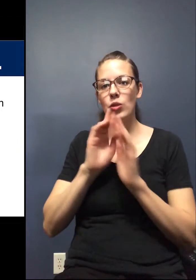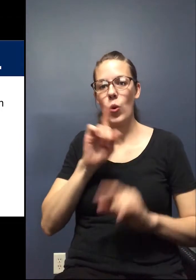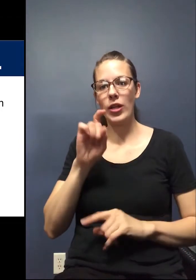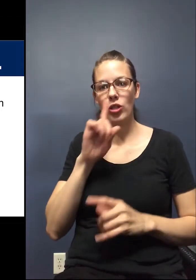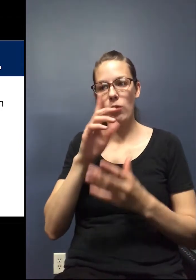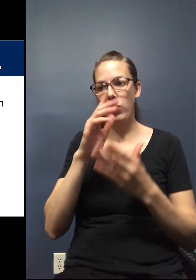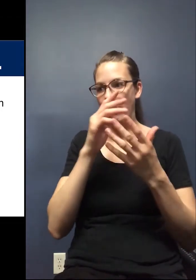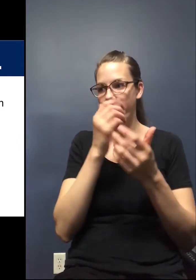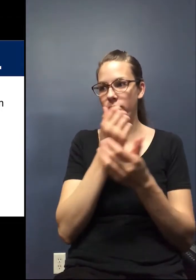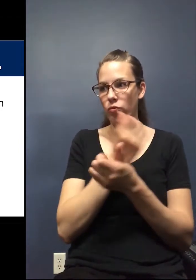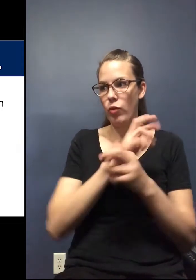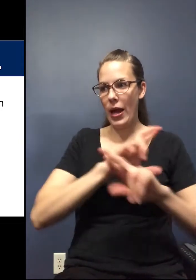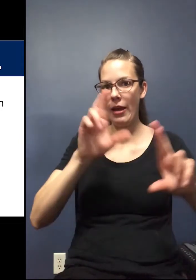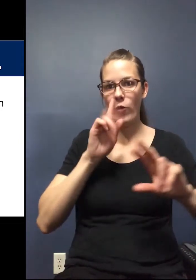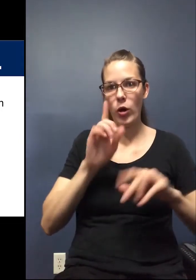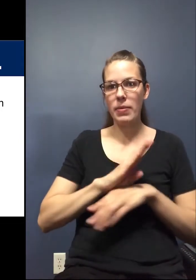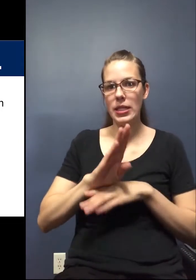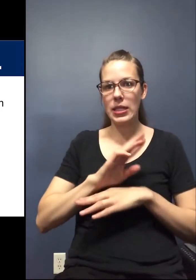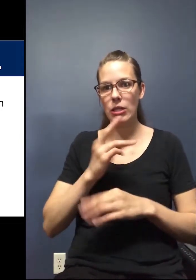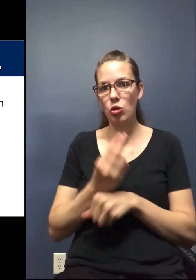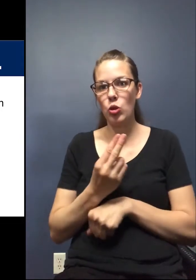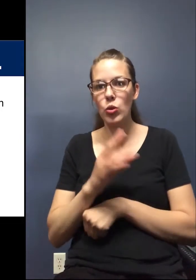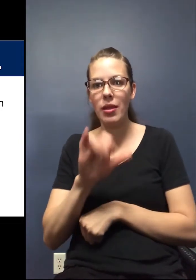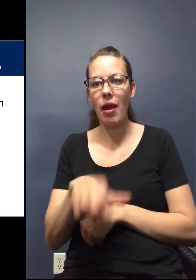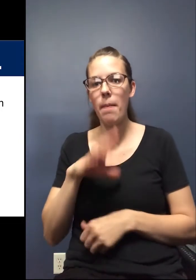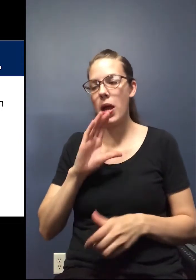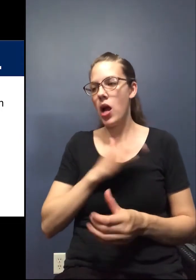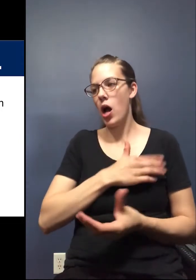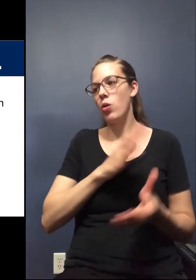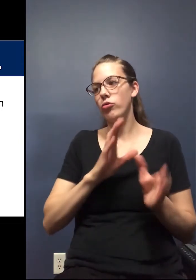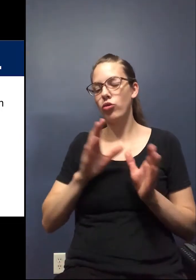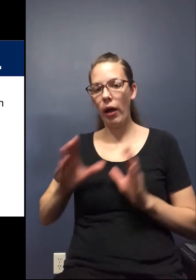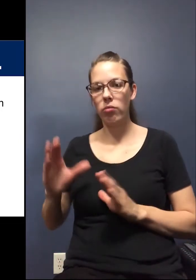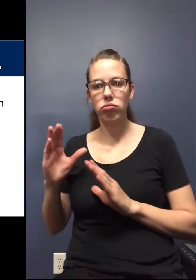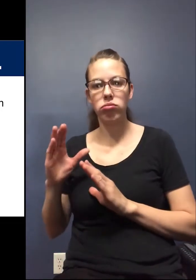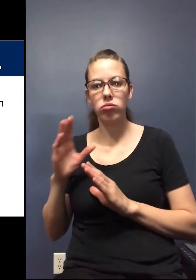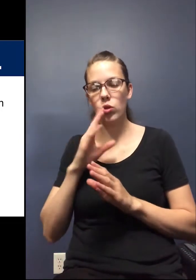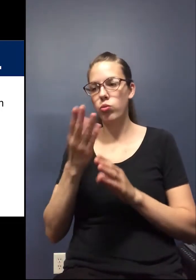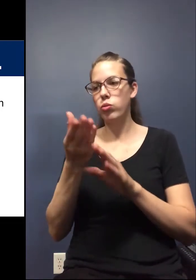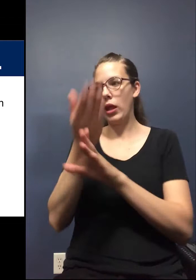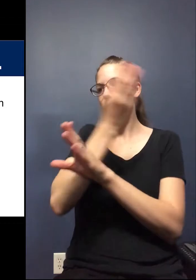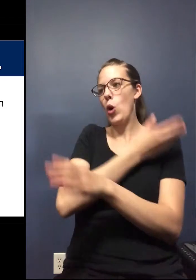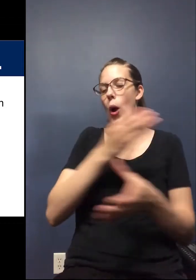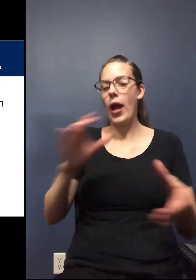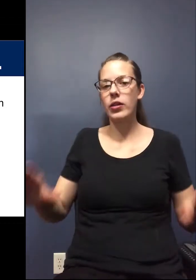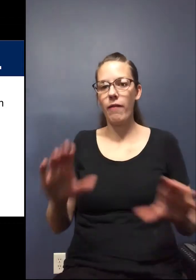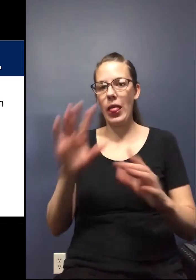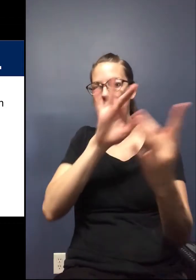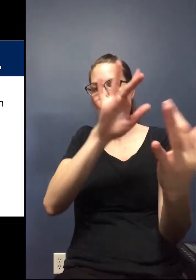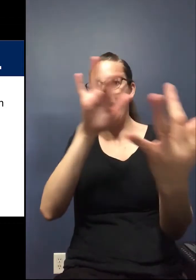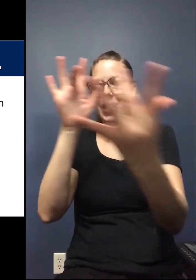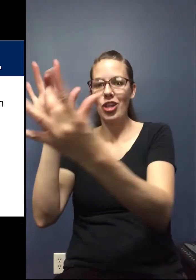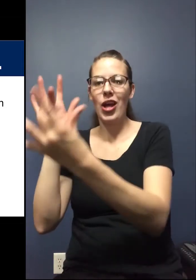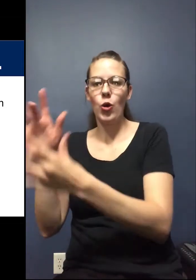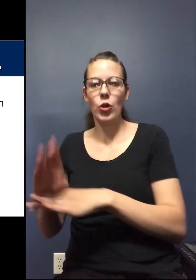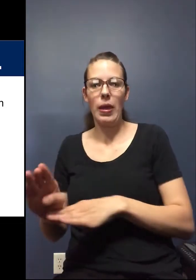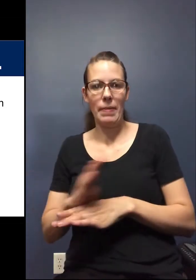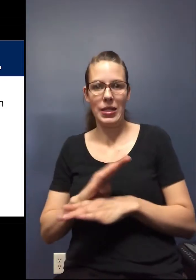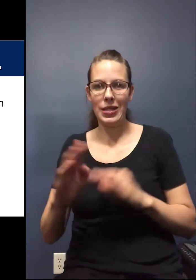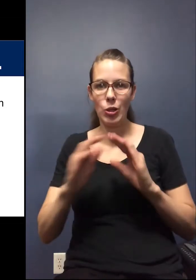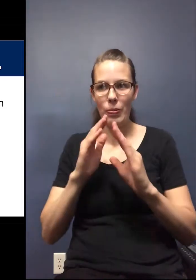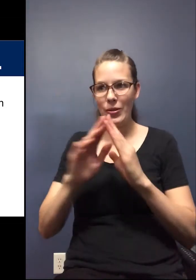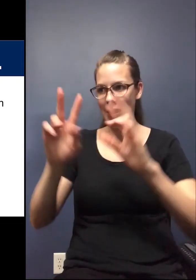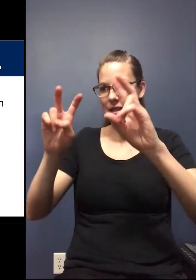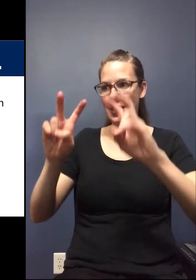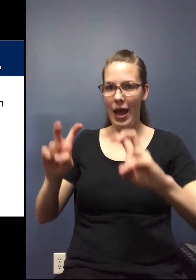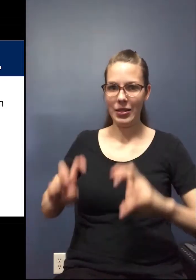we put together for businesses to use. So really, that's been our strategy has been to kind of proactively reach out to the business community and